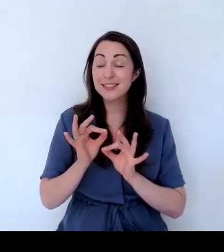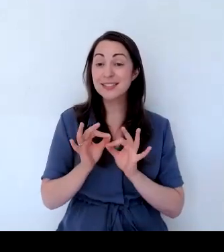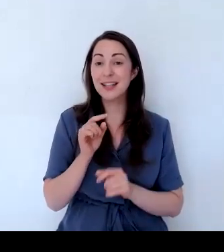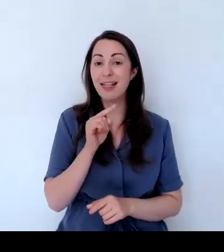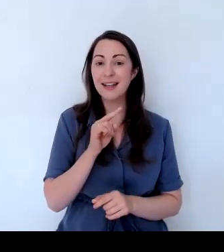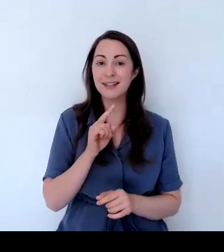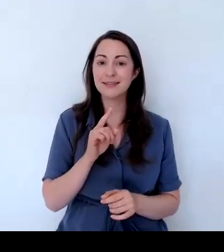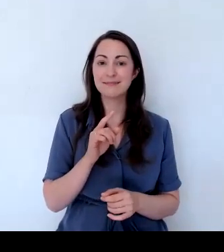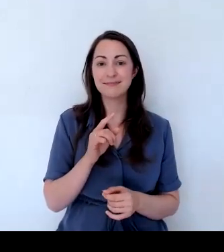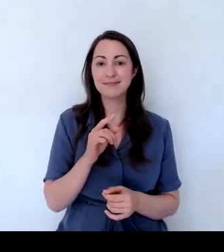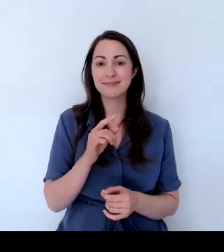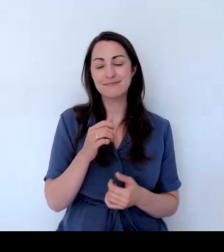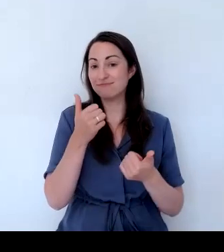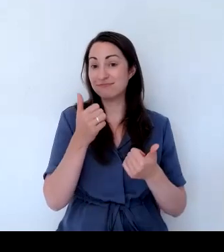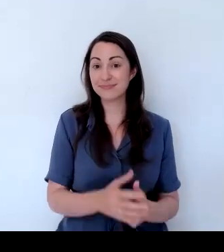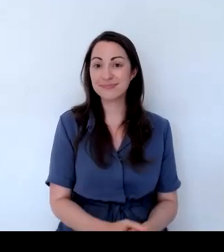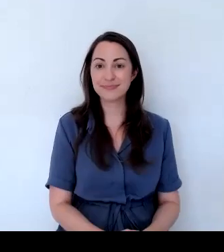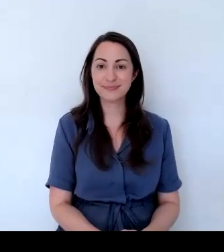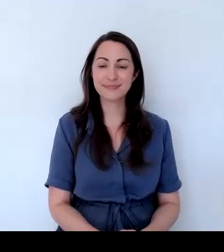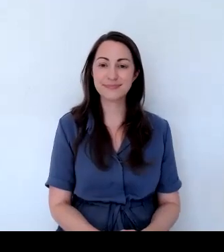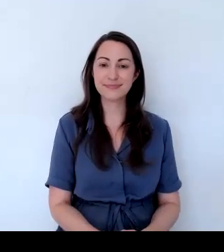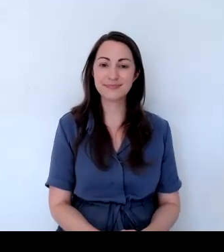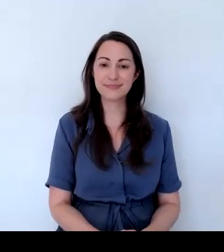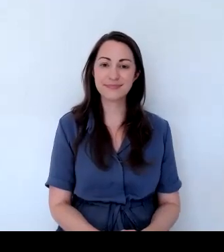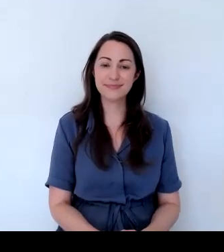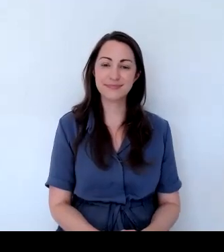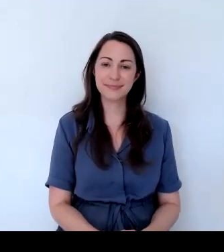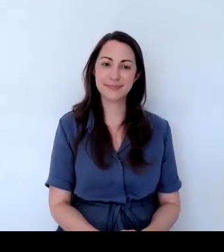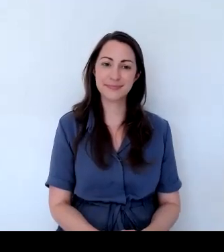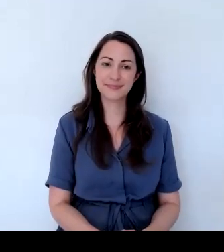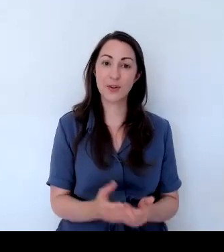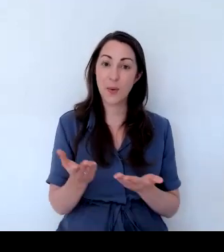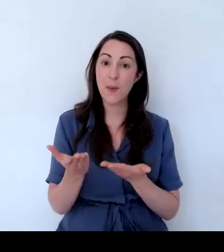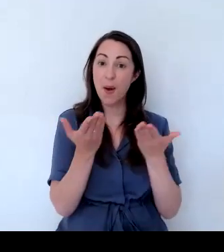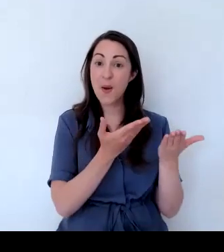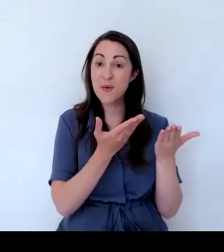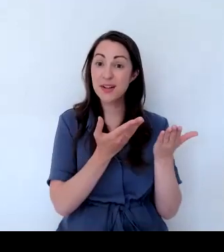and I'll do my best to answer them. Well, over to you, Lucy.